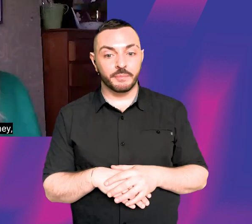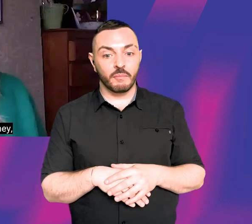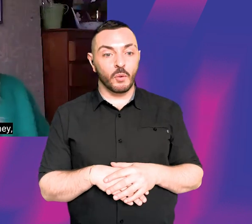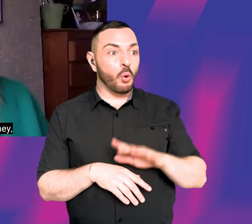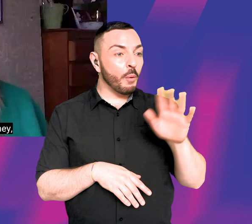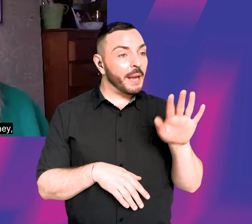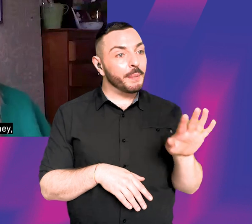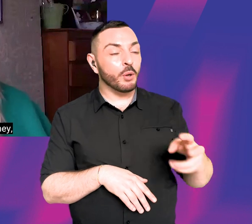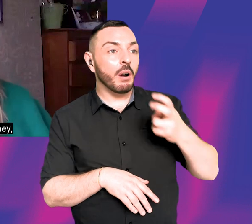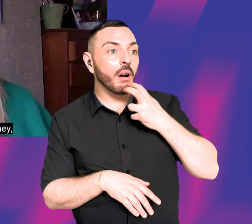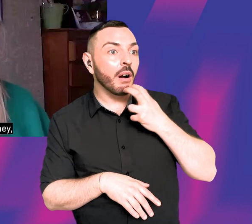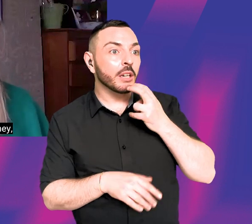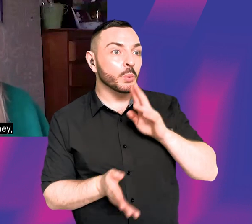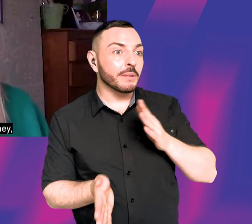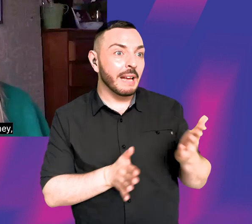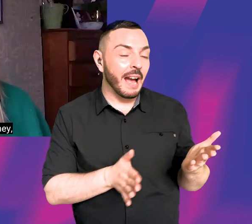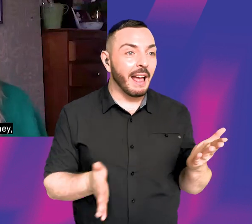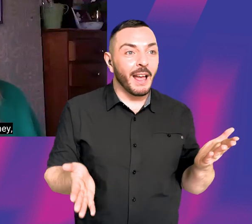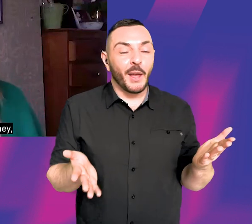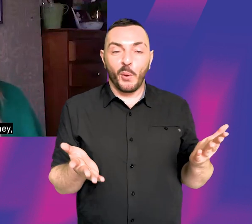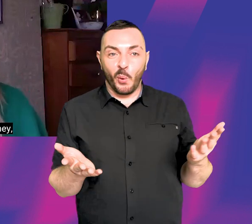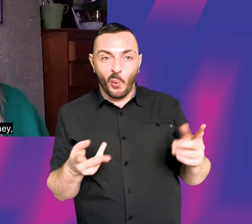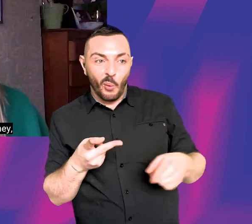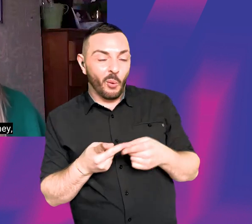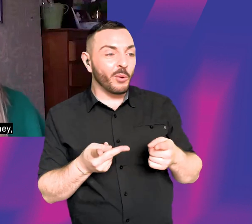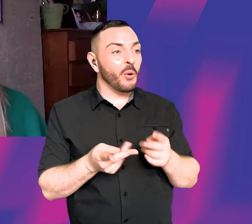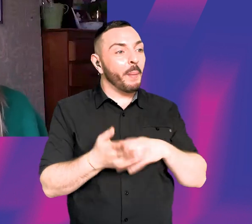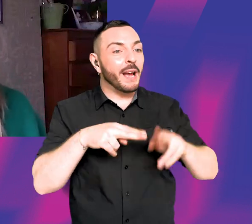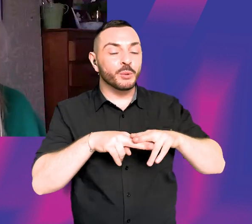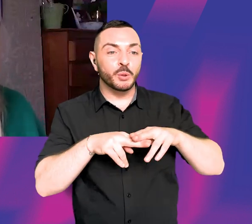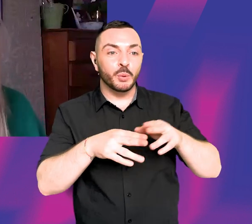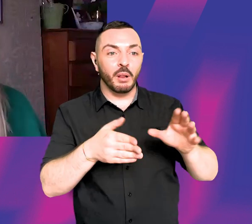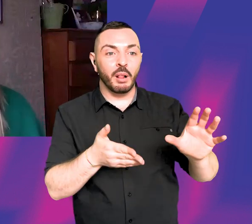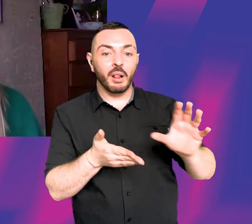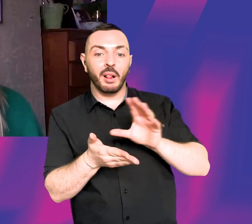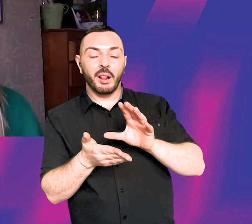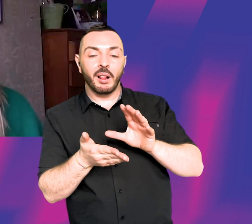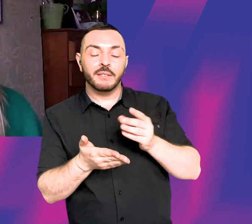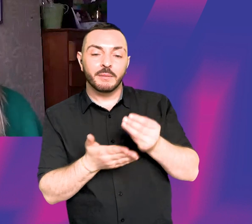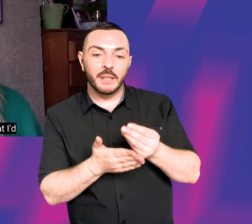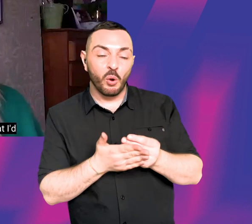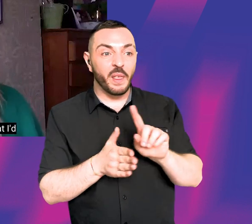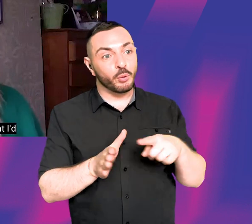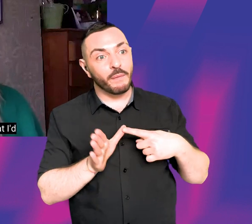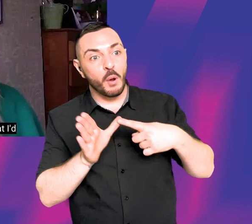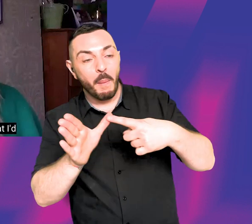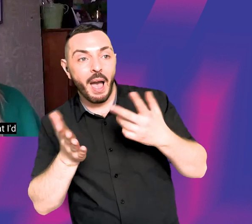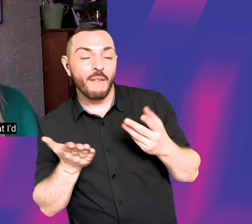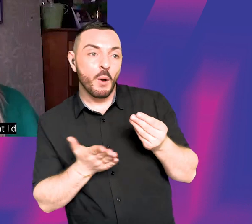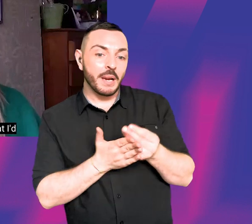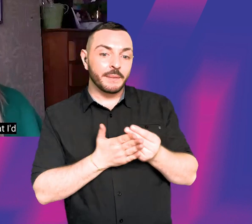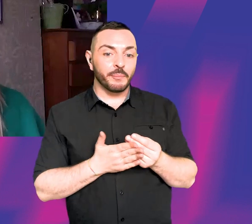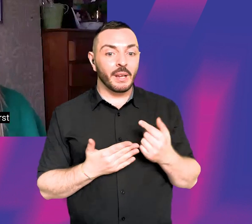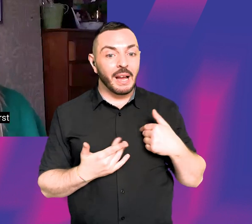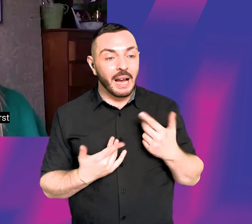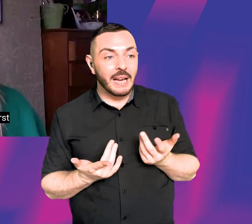great aunt will die, or like, you know, your parents will give you a bit of money. But like, if you don't, then you have to apply for money. But I was able to take